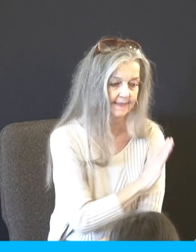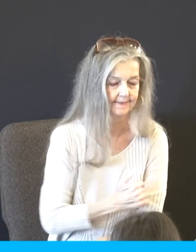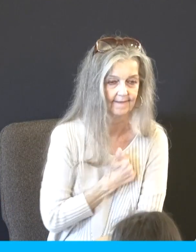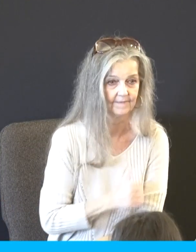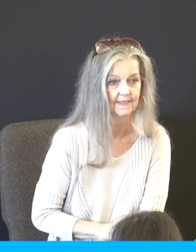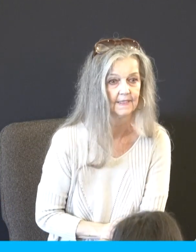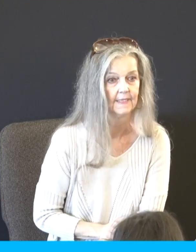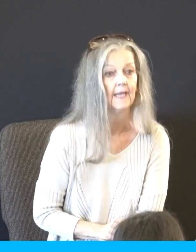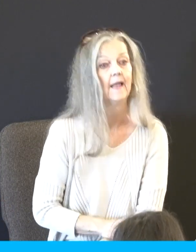That's a shout for mastery.